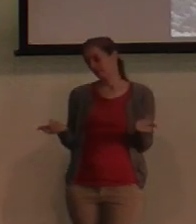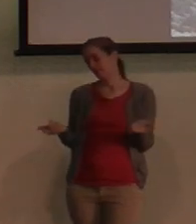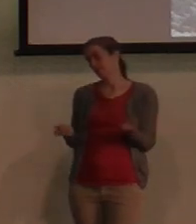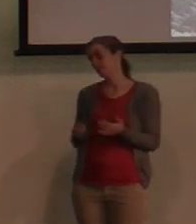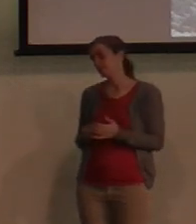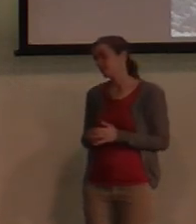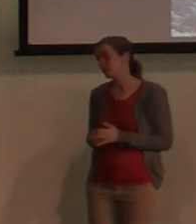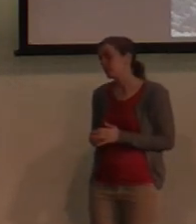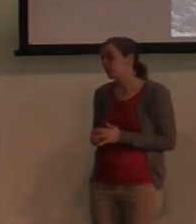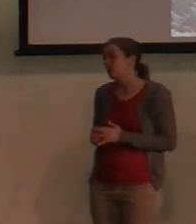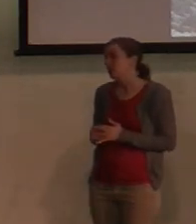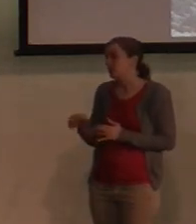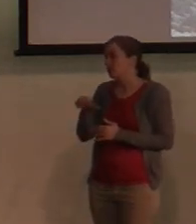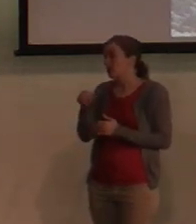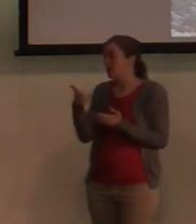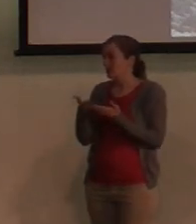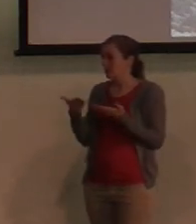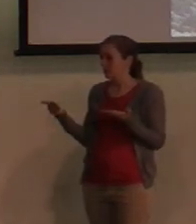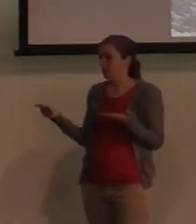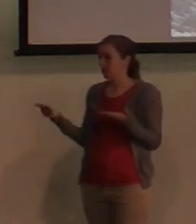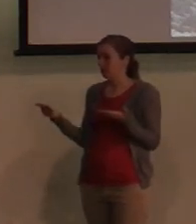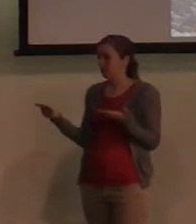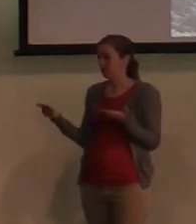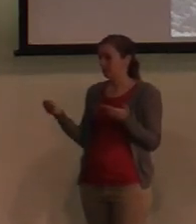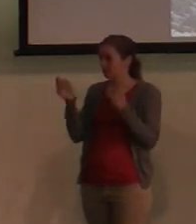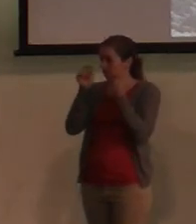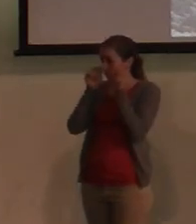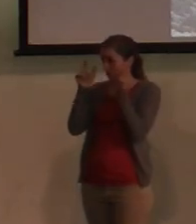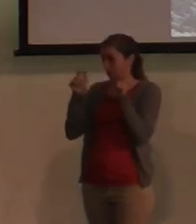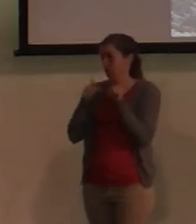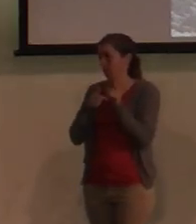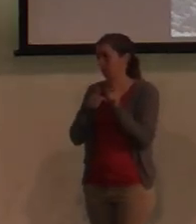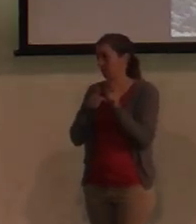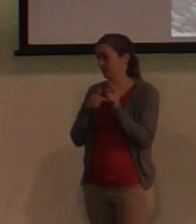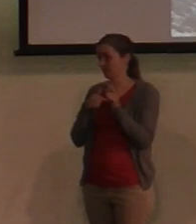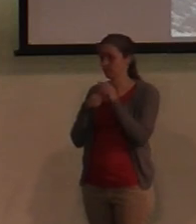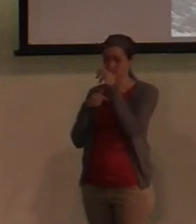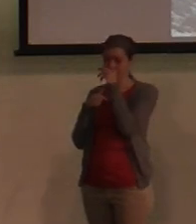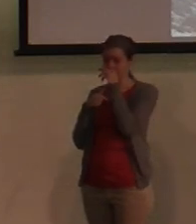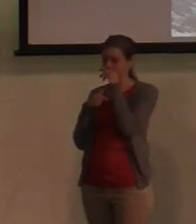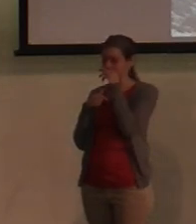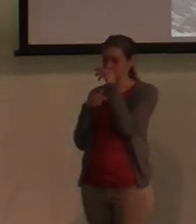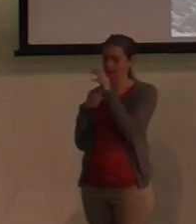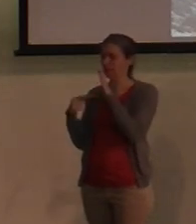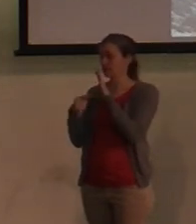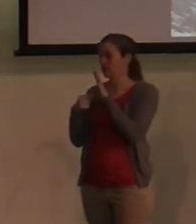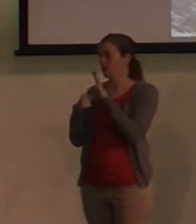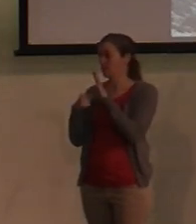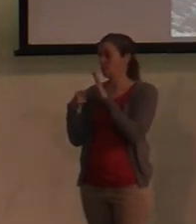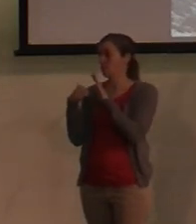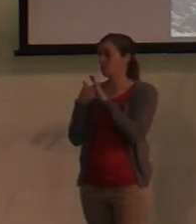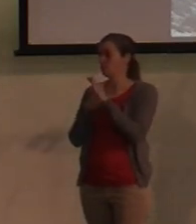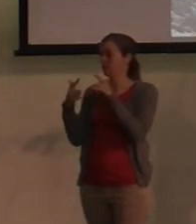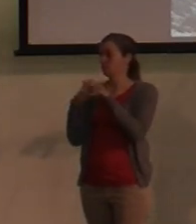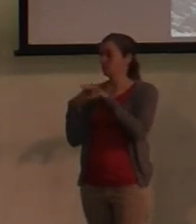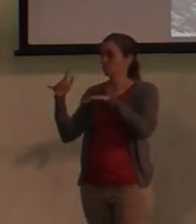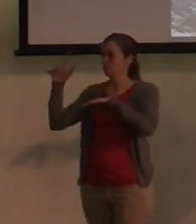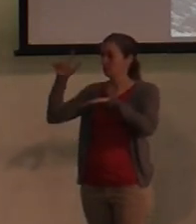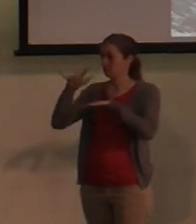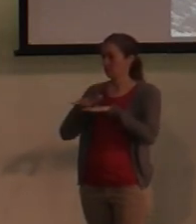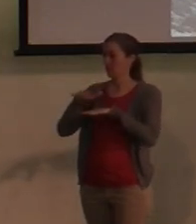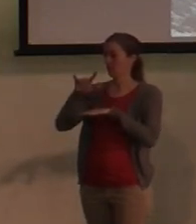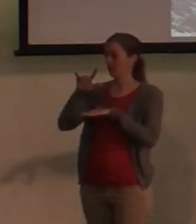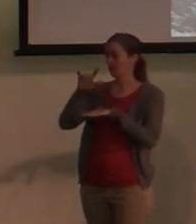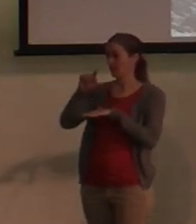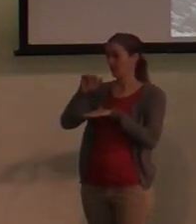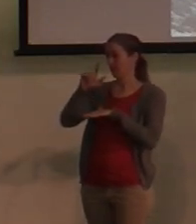There were other things that caught me, that surprised me. For example, when we first flew into Tel Aviv,